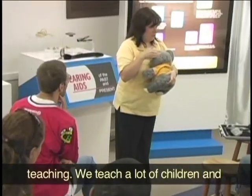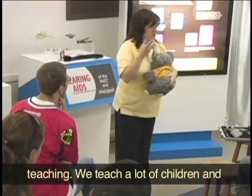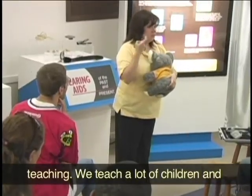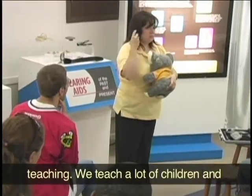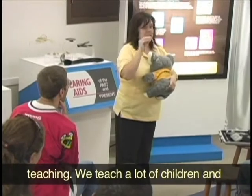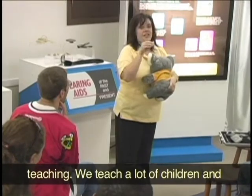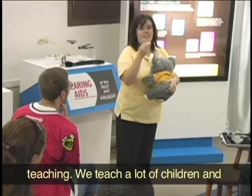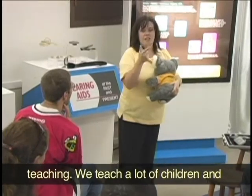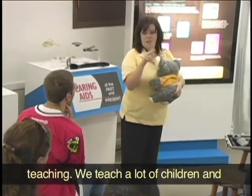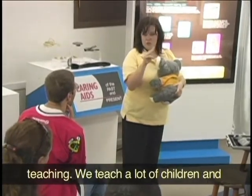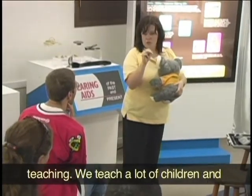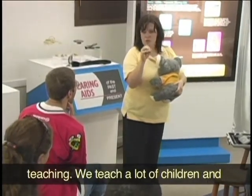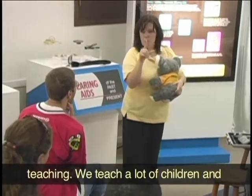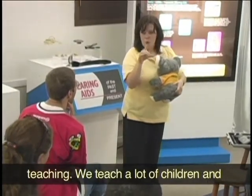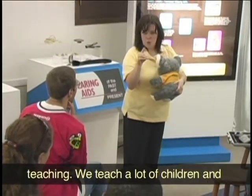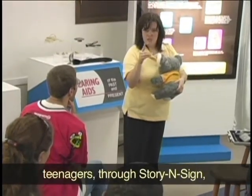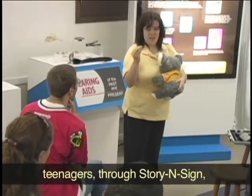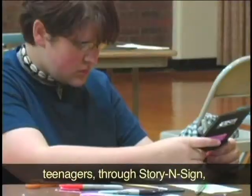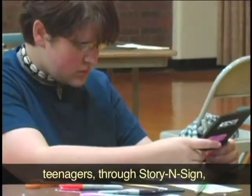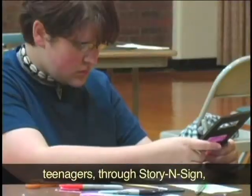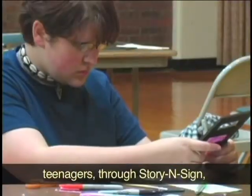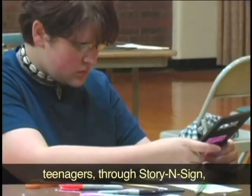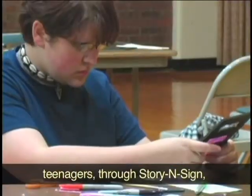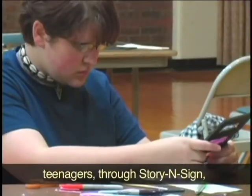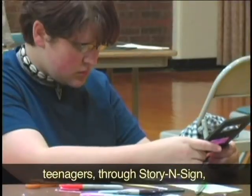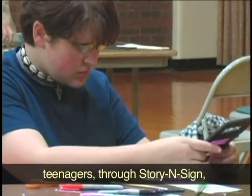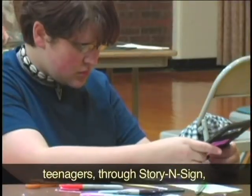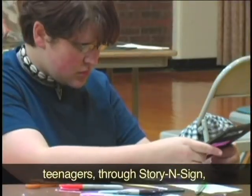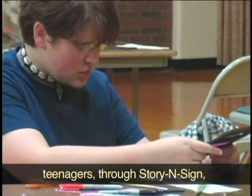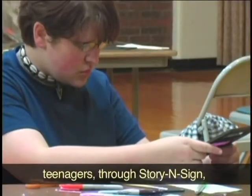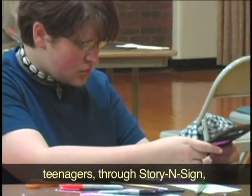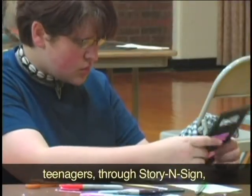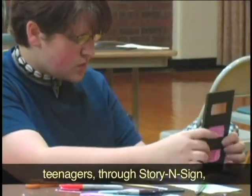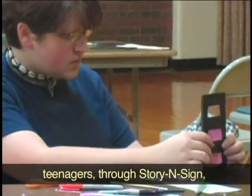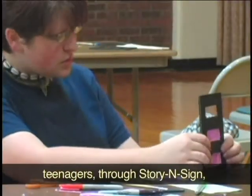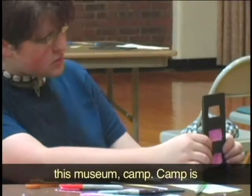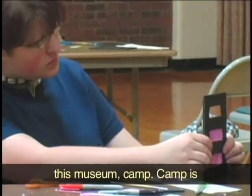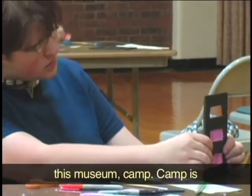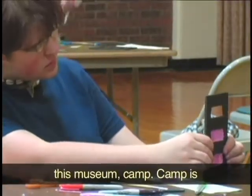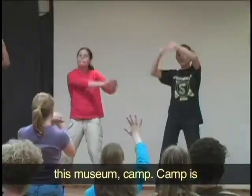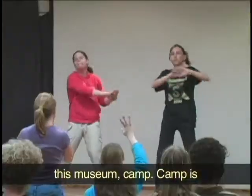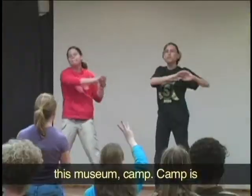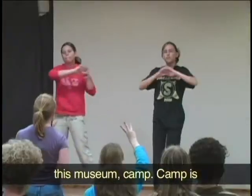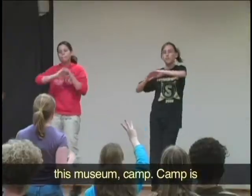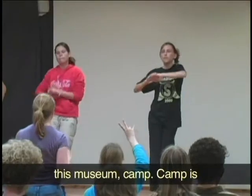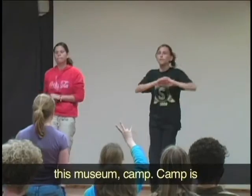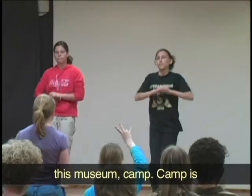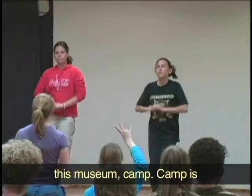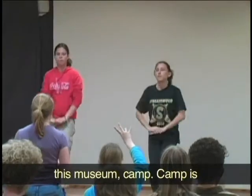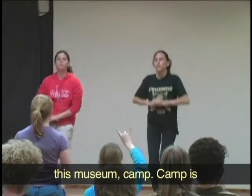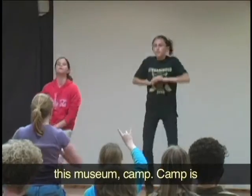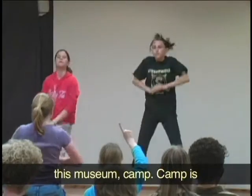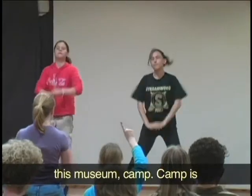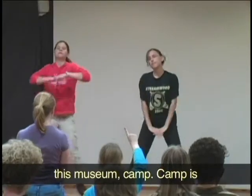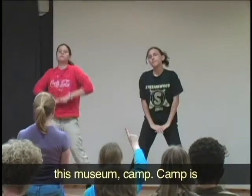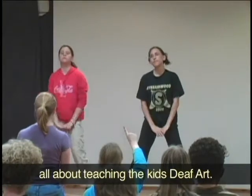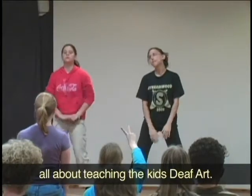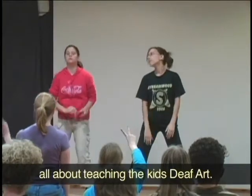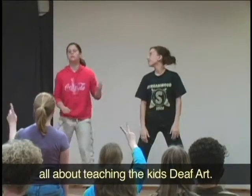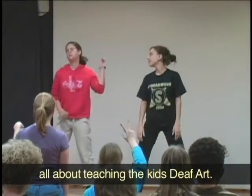teach a lot of children and teenagers through story and sign, this museum, camp. Camp is all about teaching